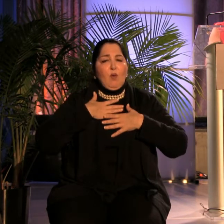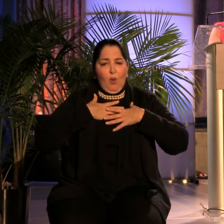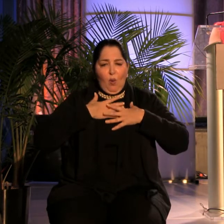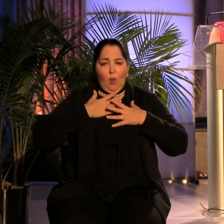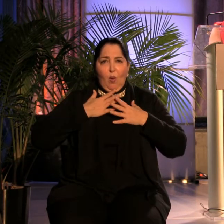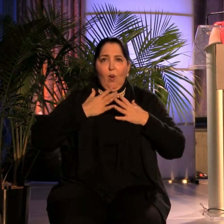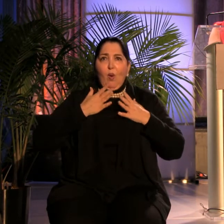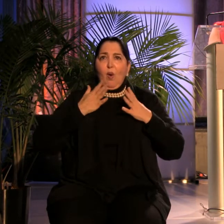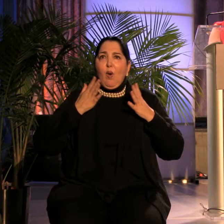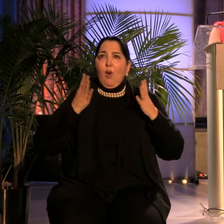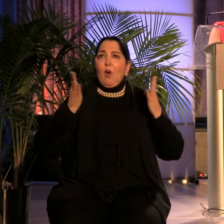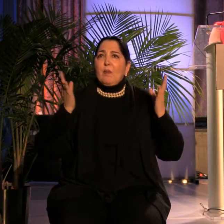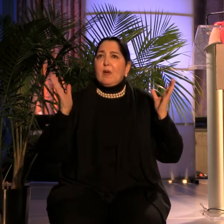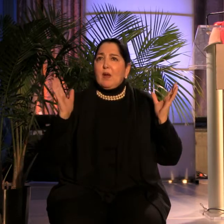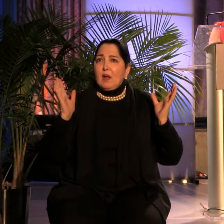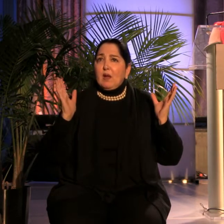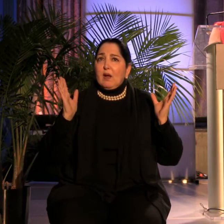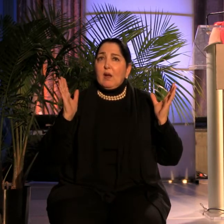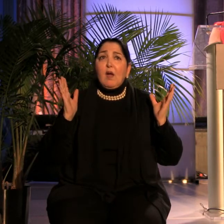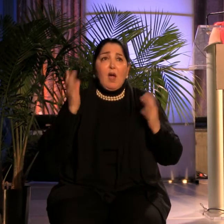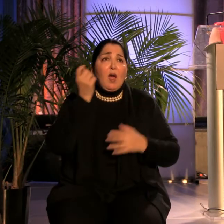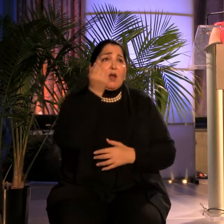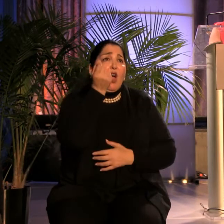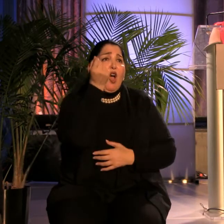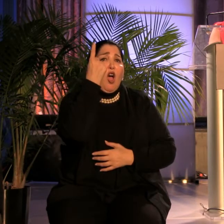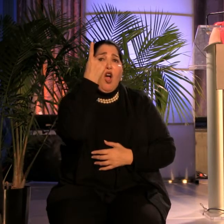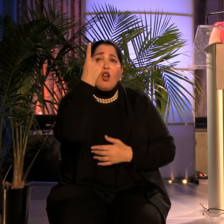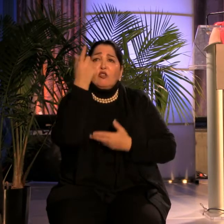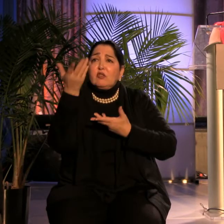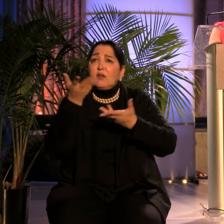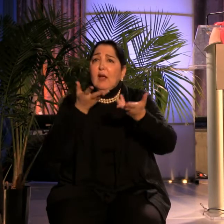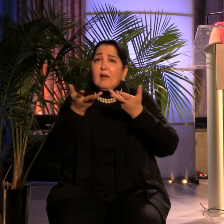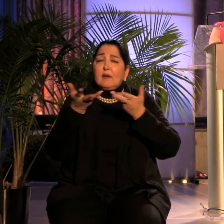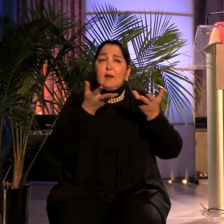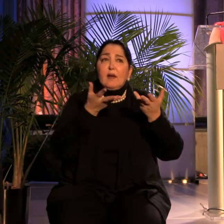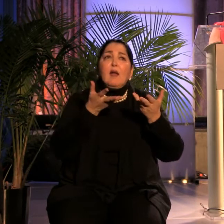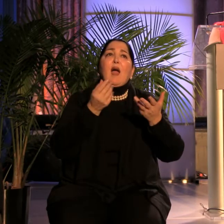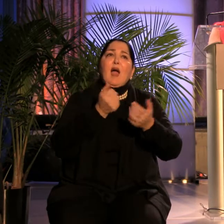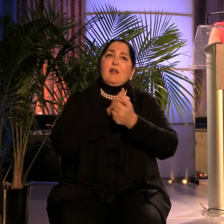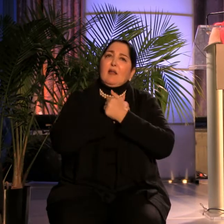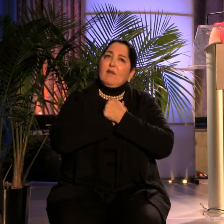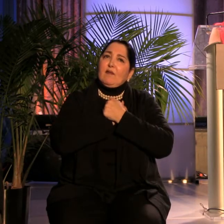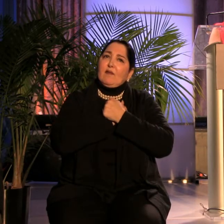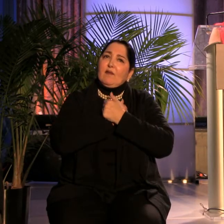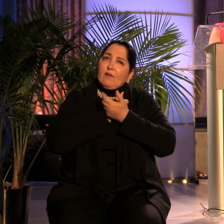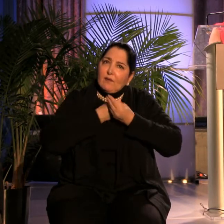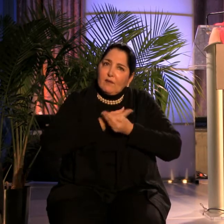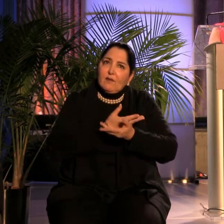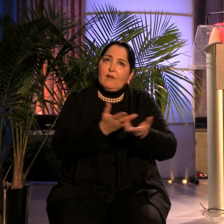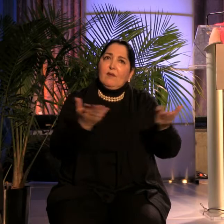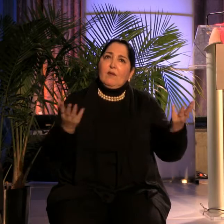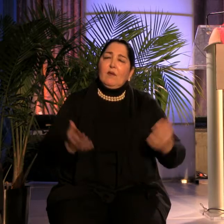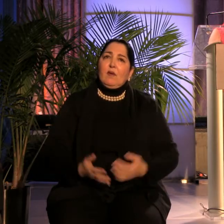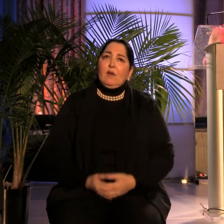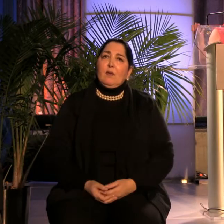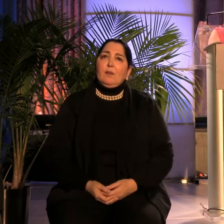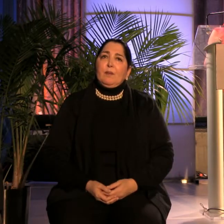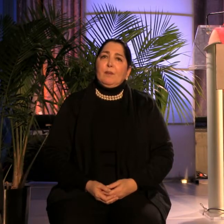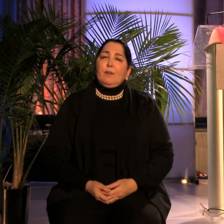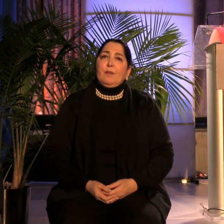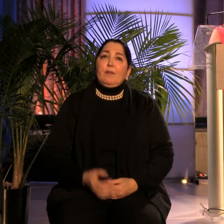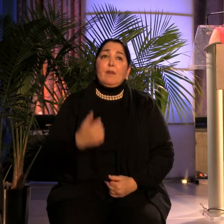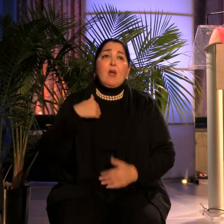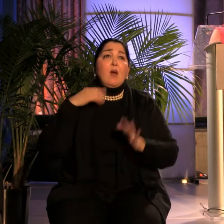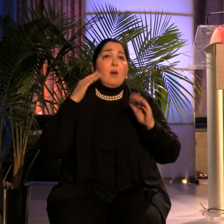And it's through understanding. And it's through love. So, I'm hoping that